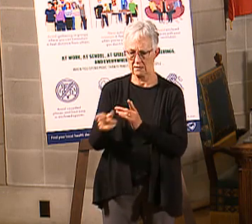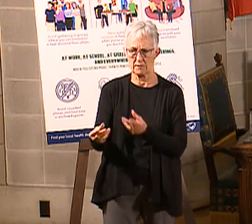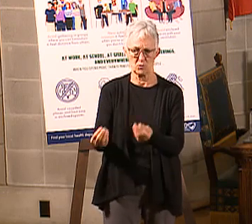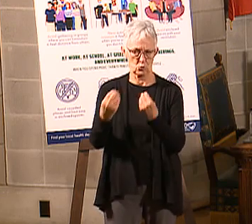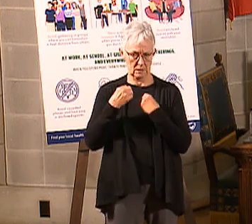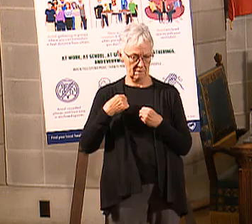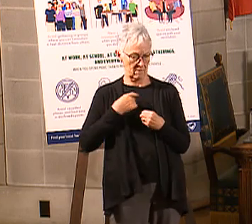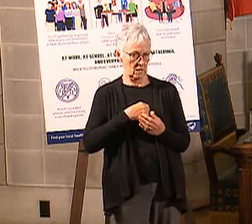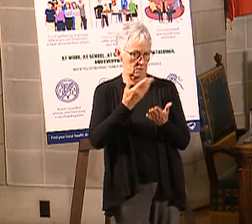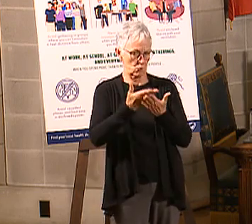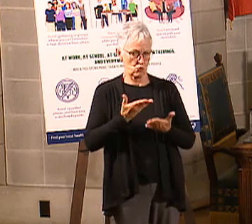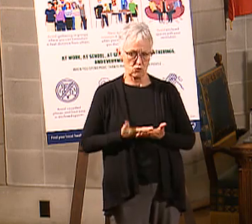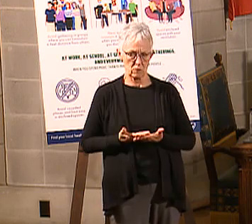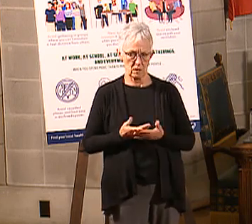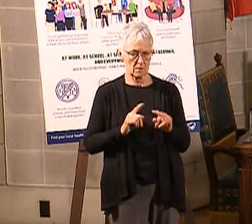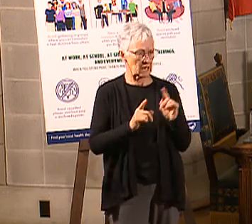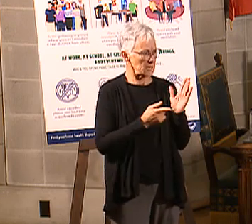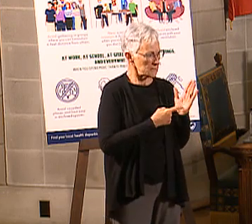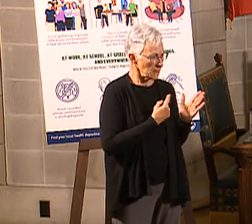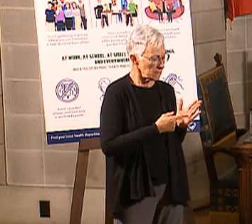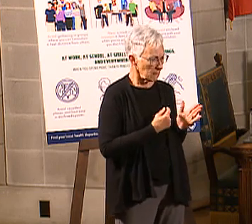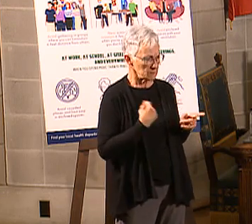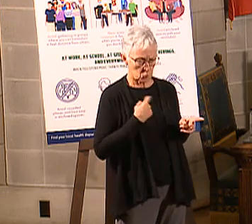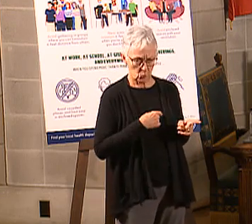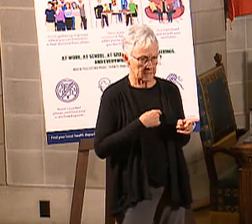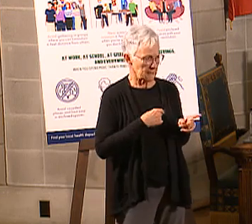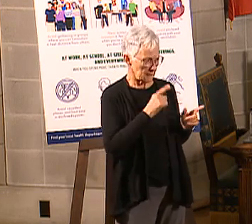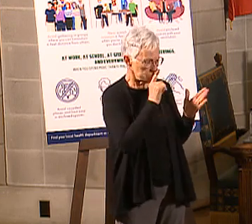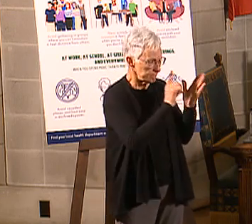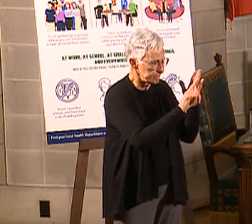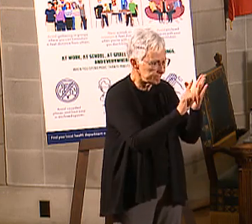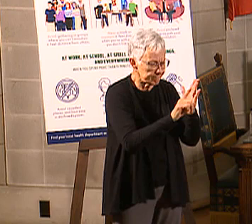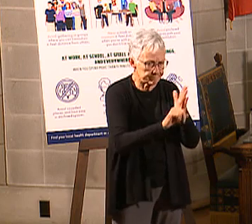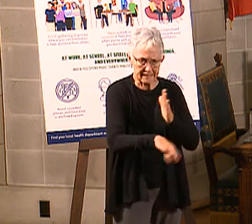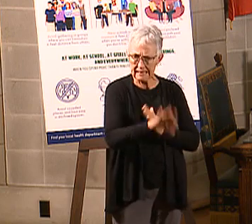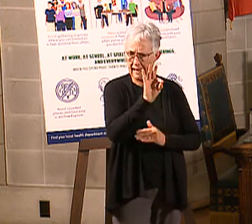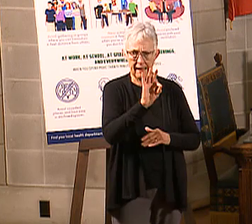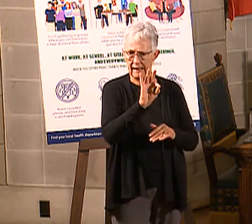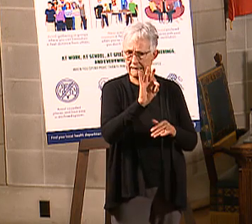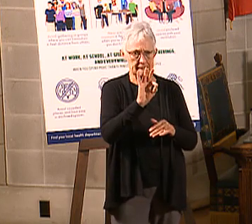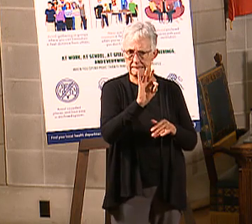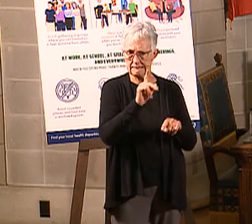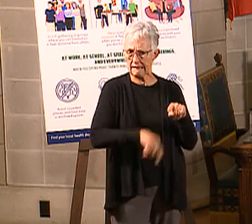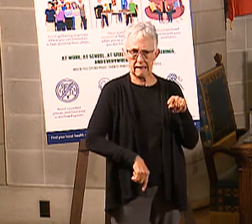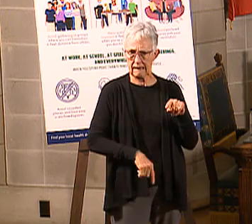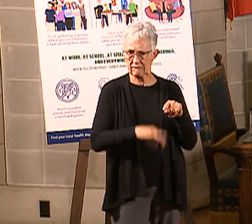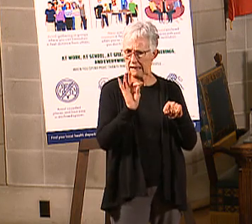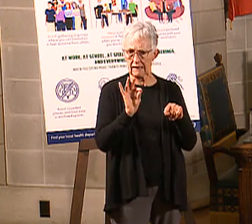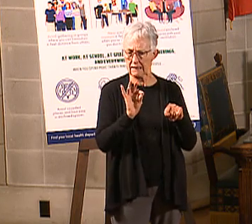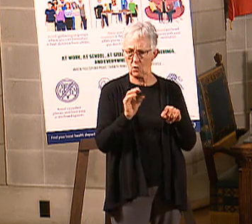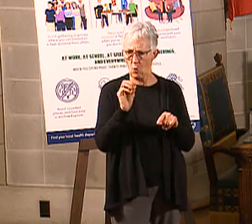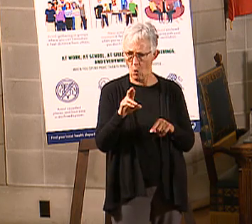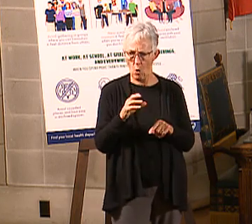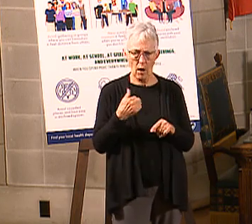But there will be times where we won't have the information. Or there might be just a particular question. We're just not quite sure about a particular